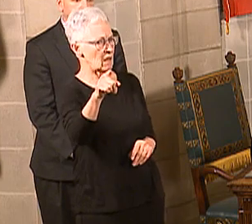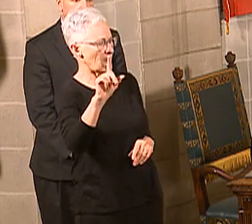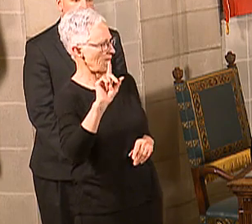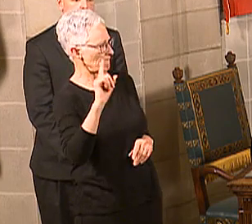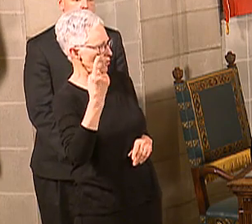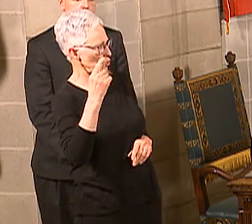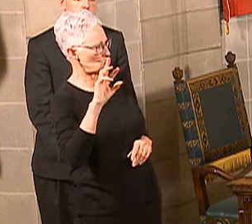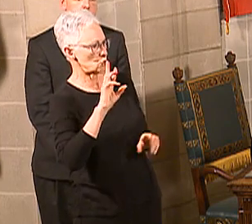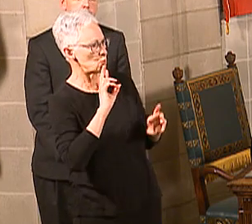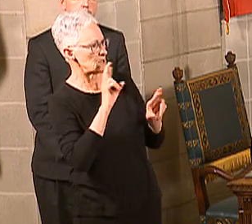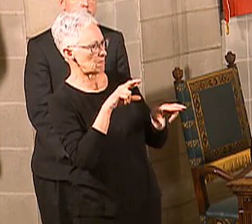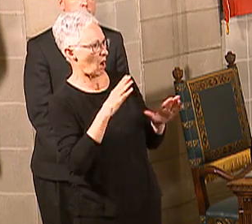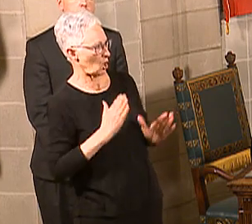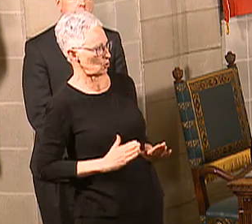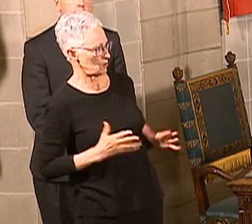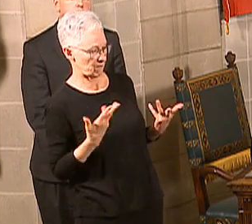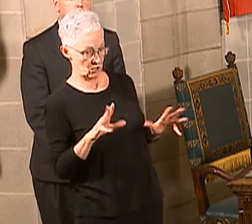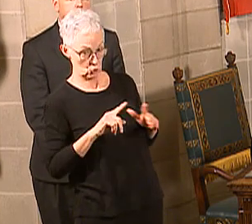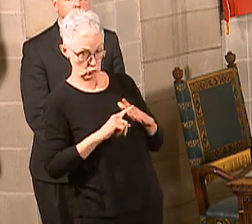Yes, they have. Yes.